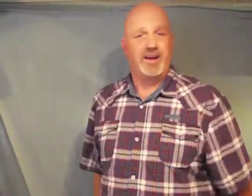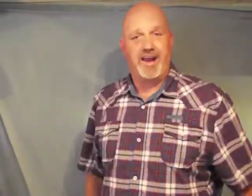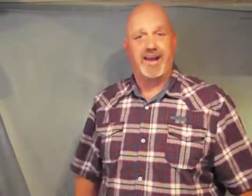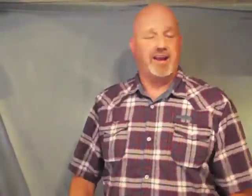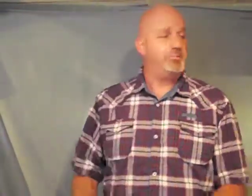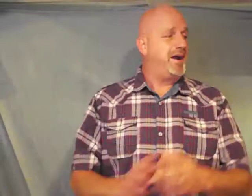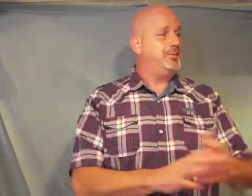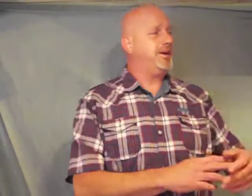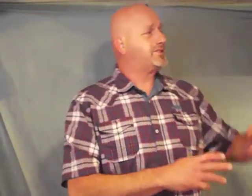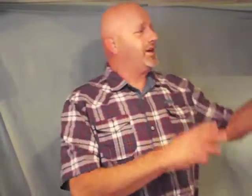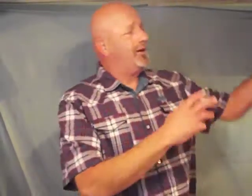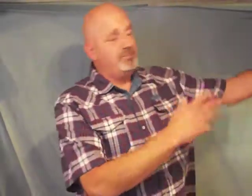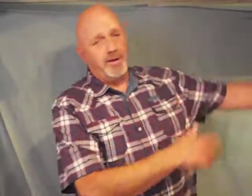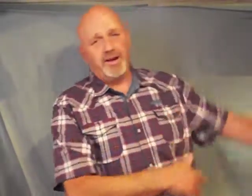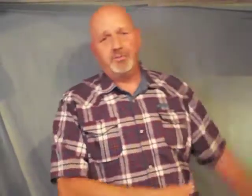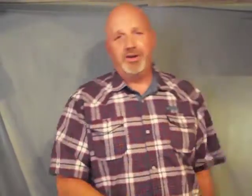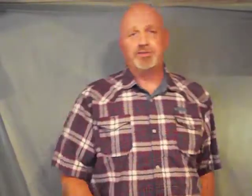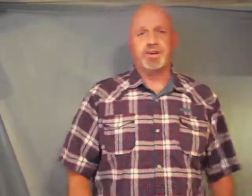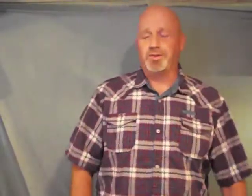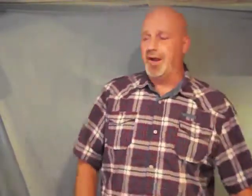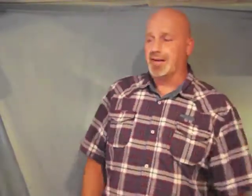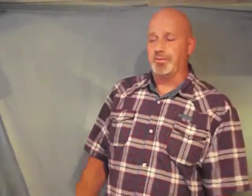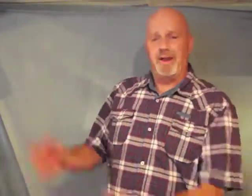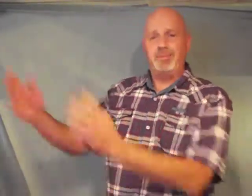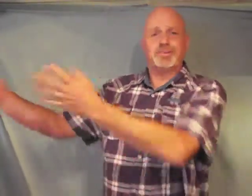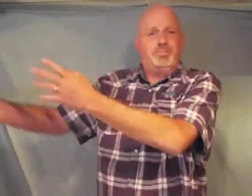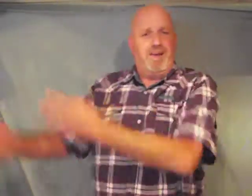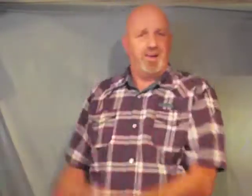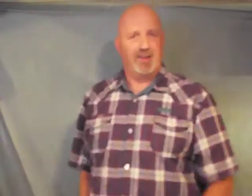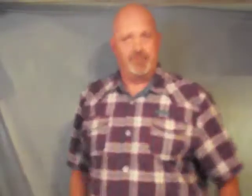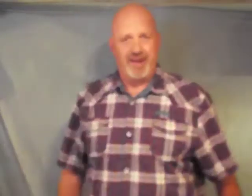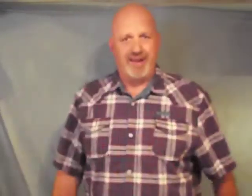a daycare maybe it's being a music director maybe it's being in the band